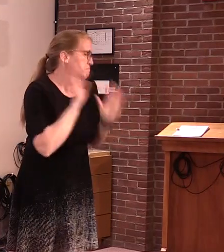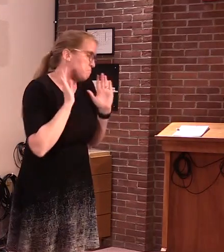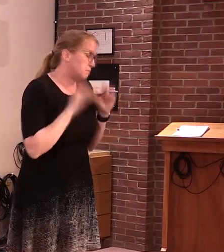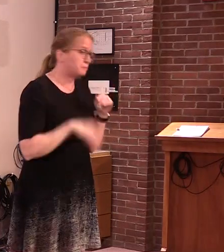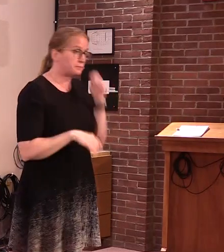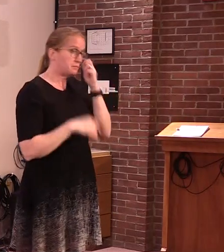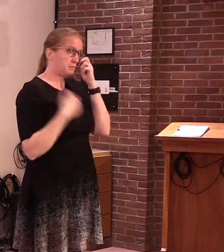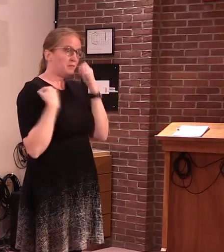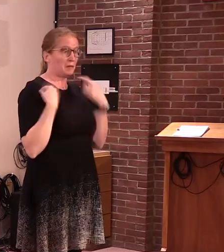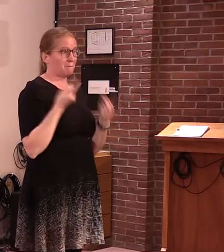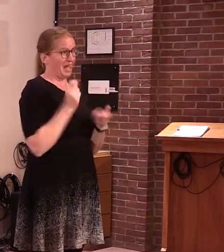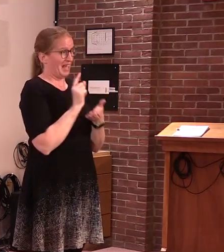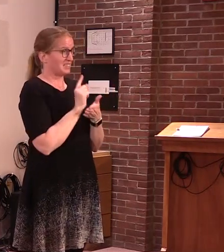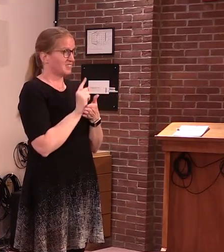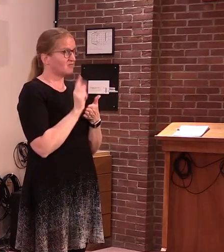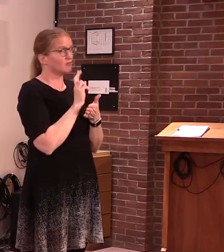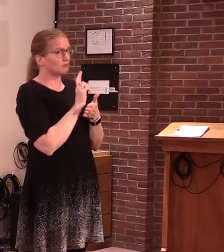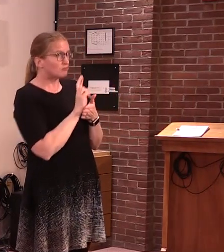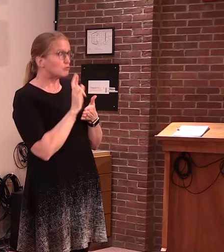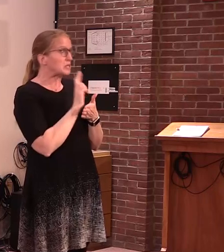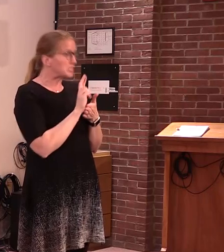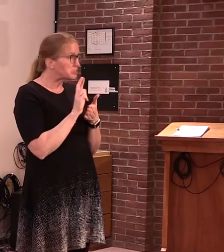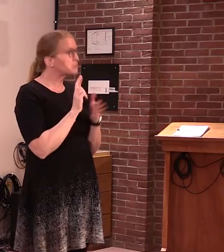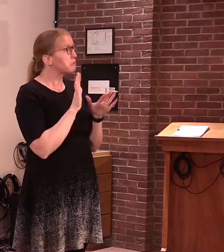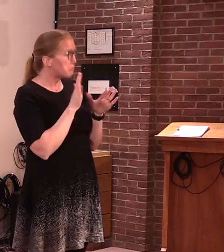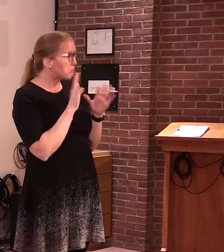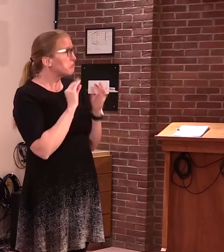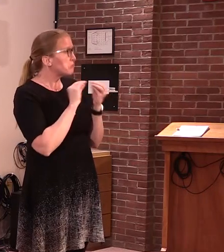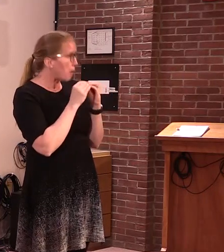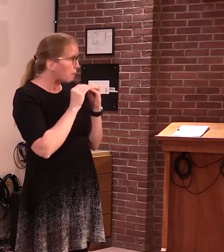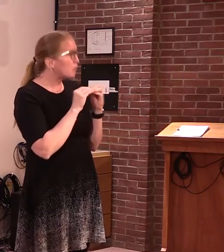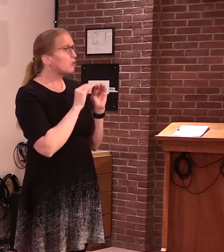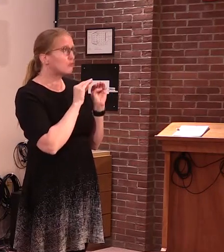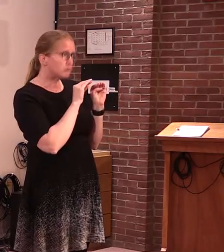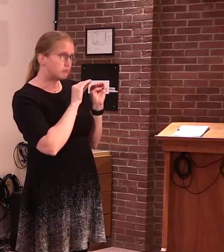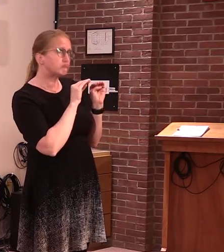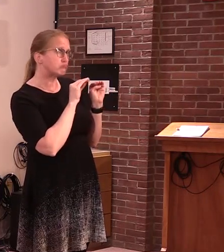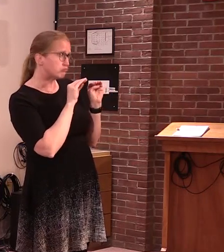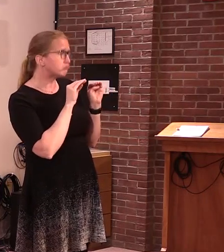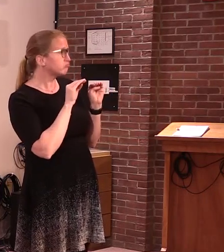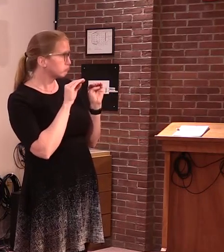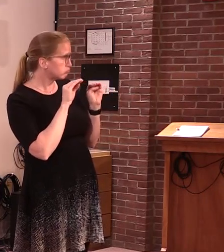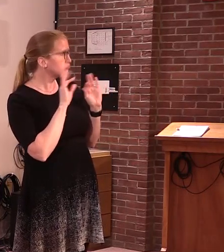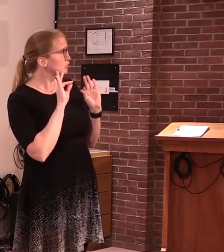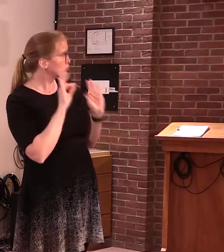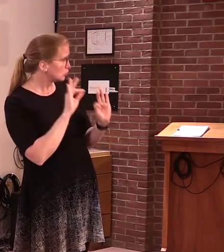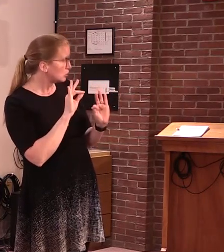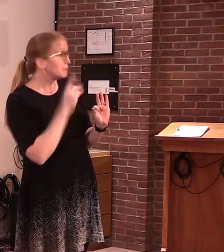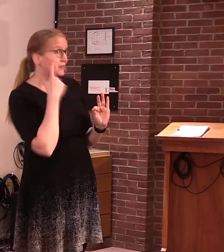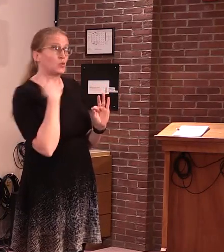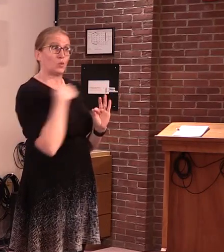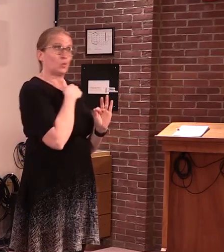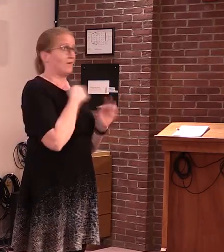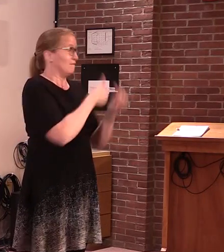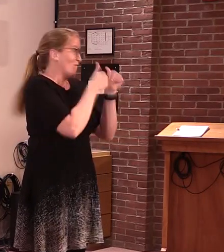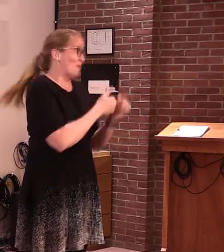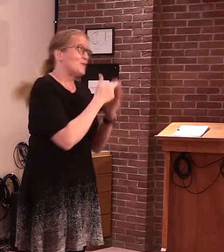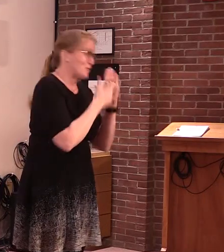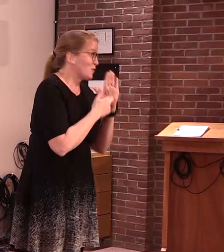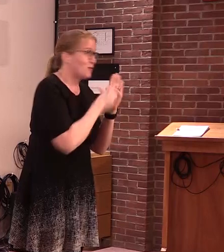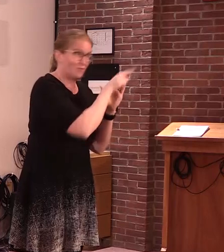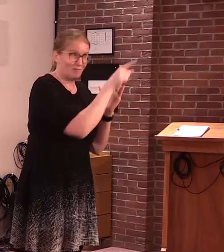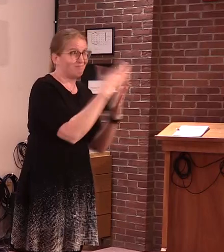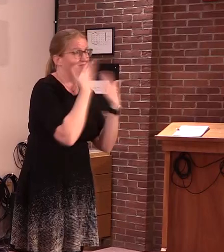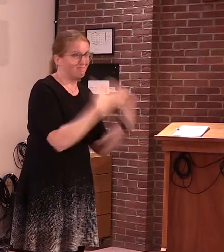primarily because of the virus mitigation and containment strategies that we put in place, the virus